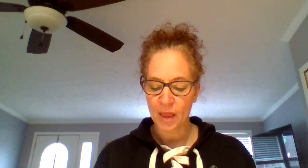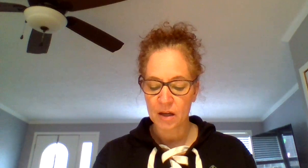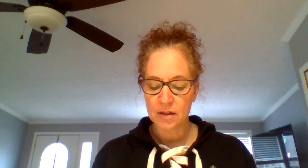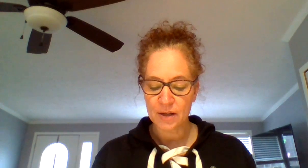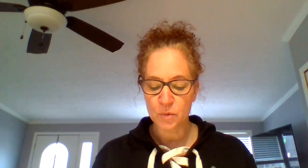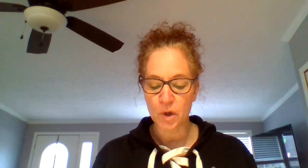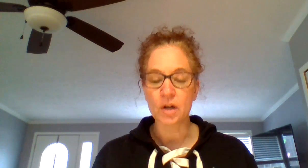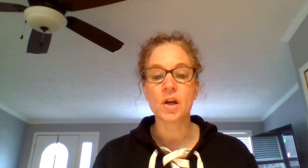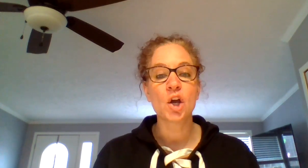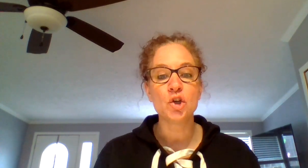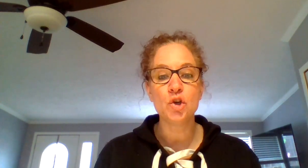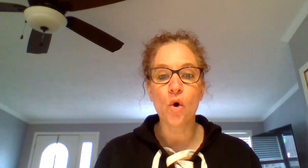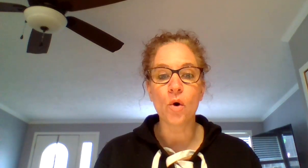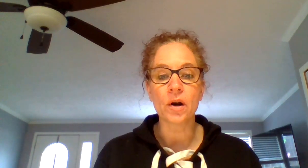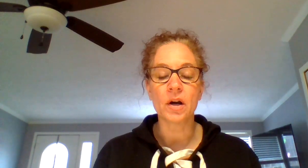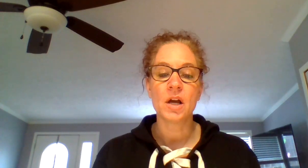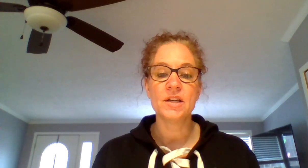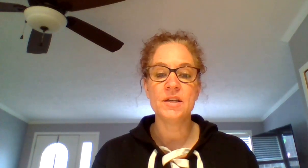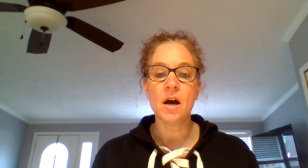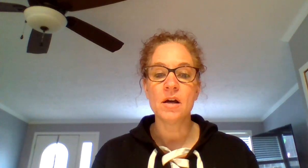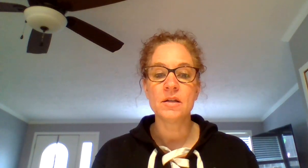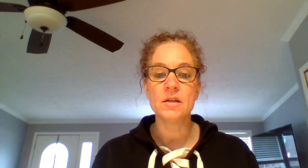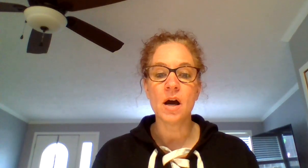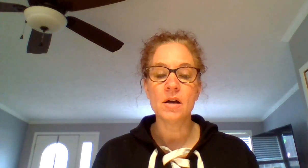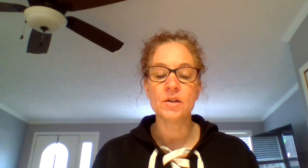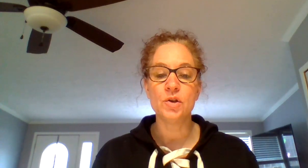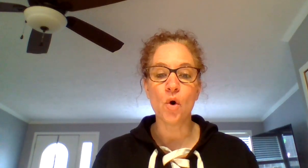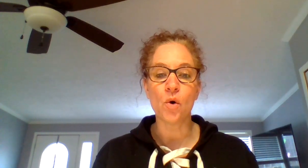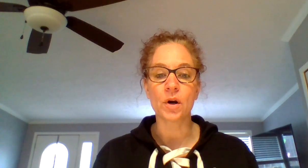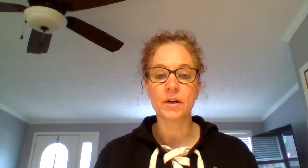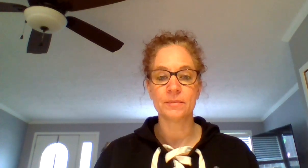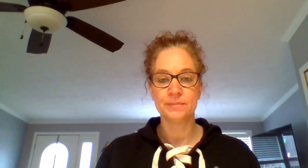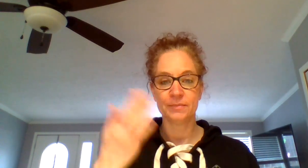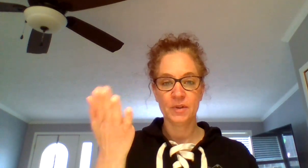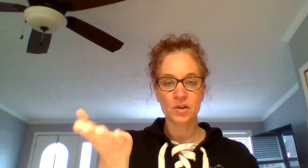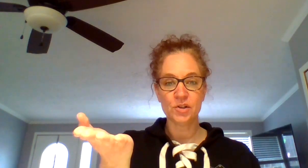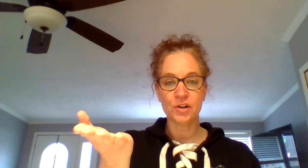Next word. Your. Y, y, your. Your turn.